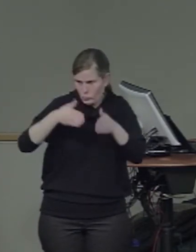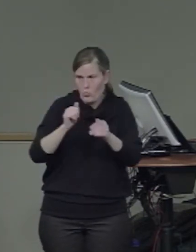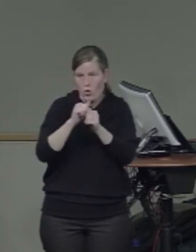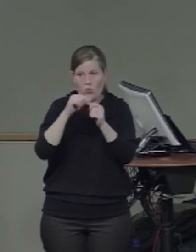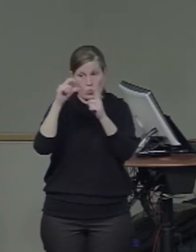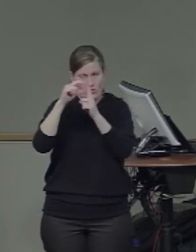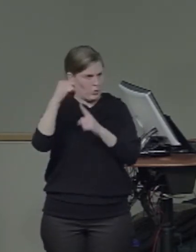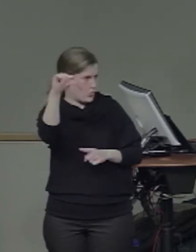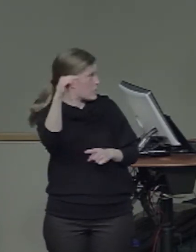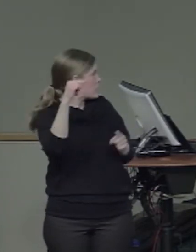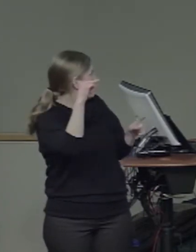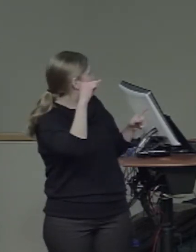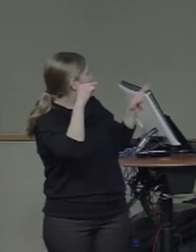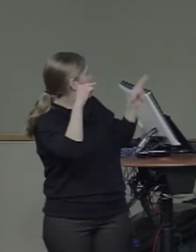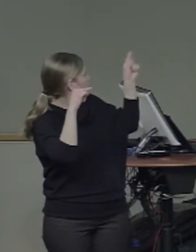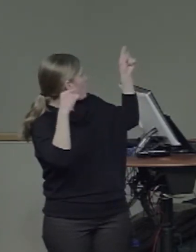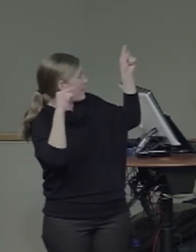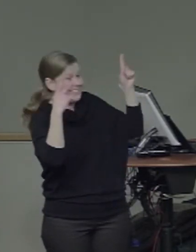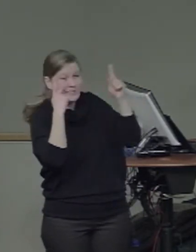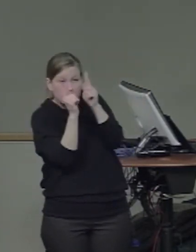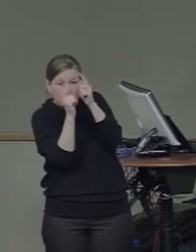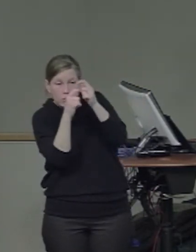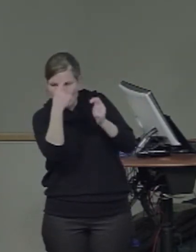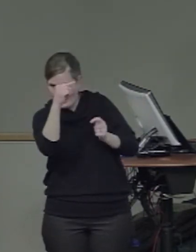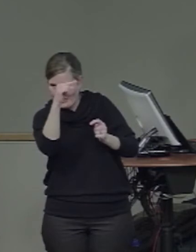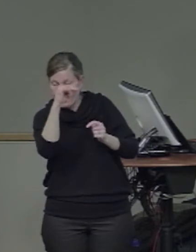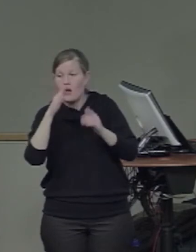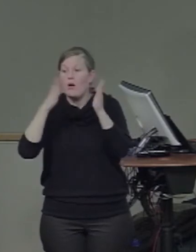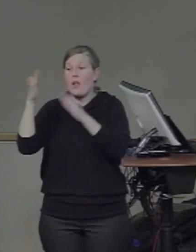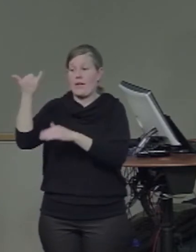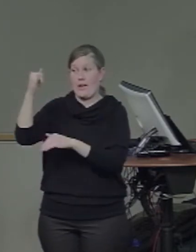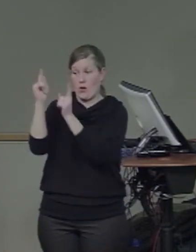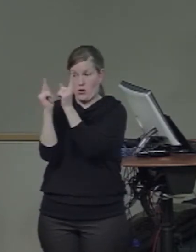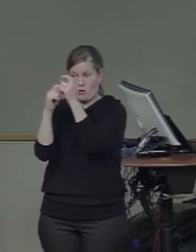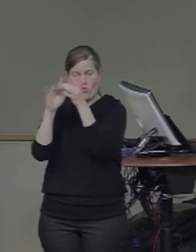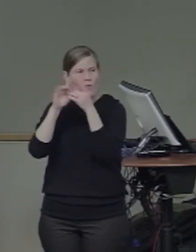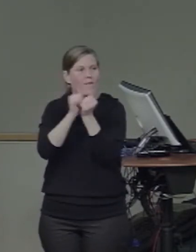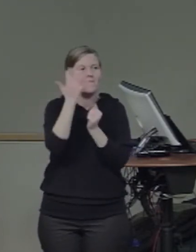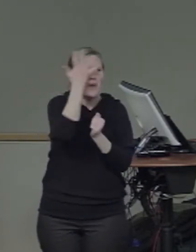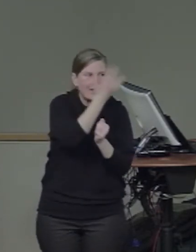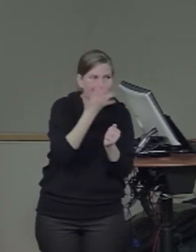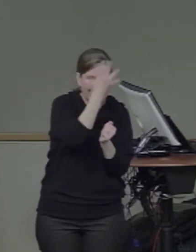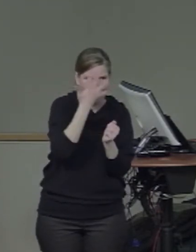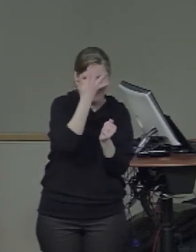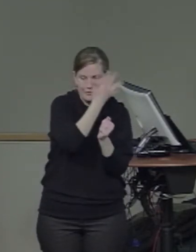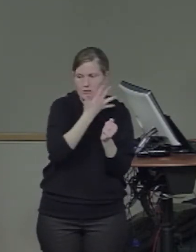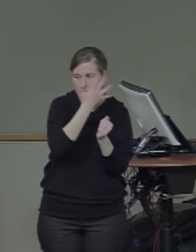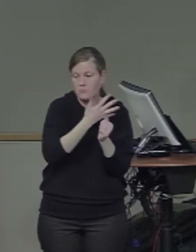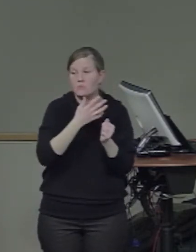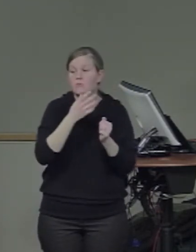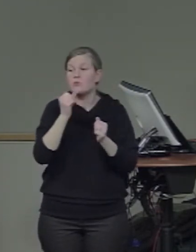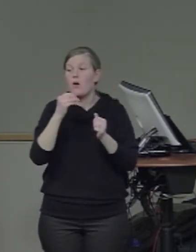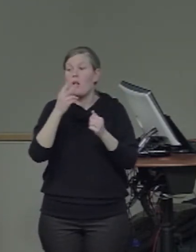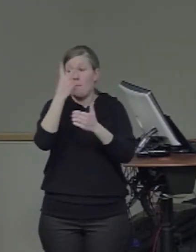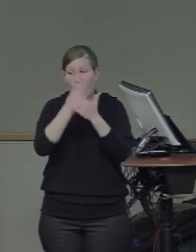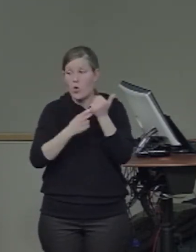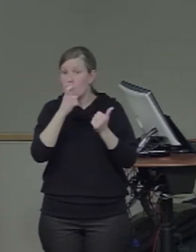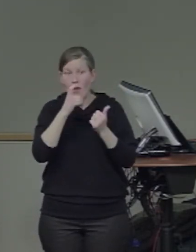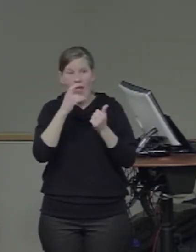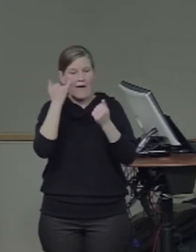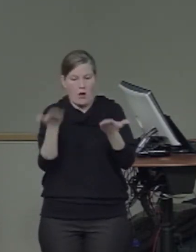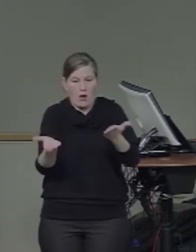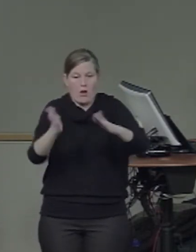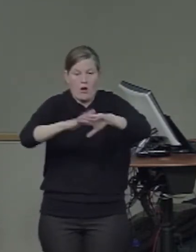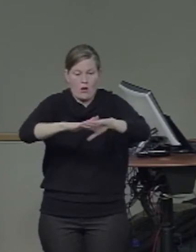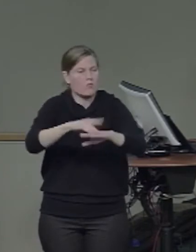and voxels that are actually informative for both in red. And what you see is there's a pretty good mixture.